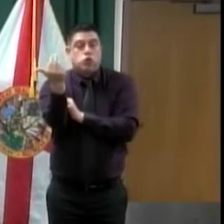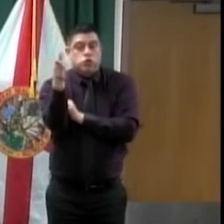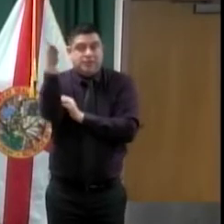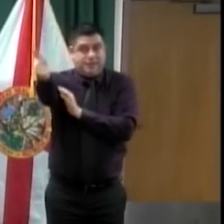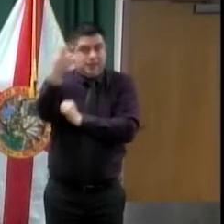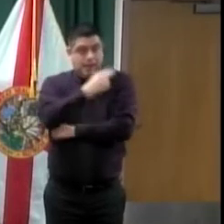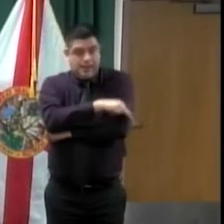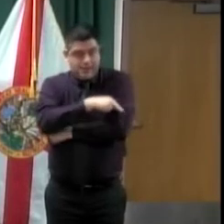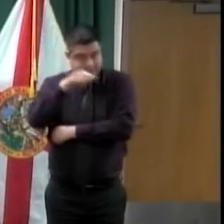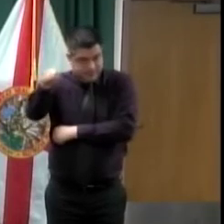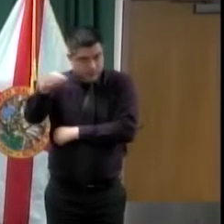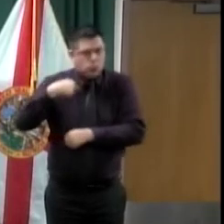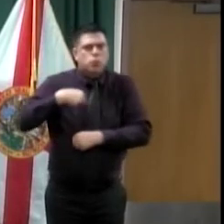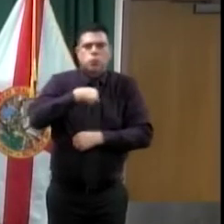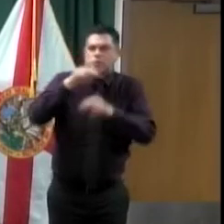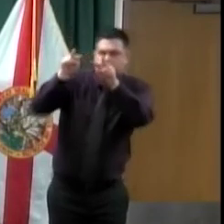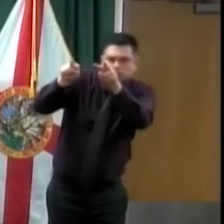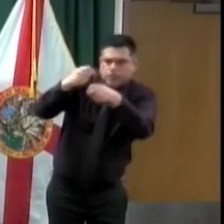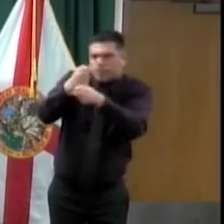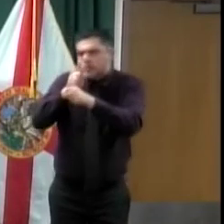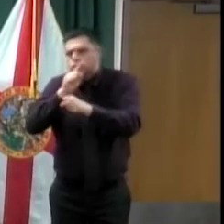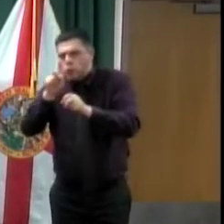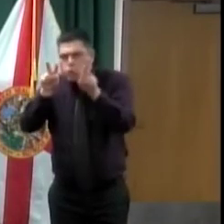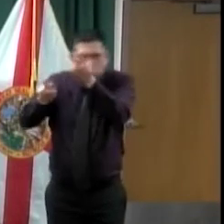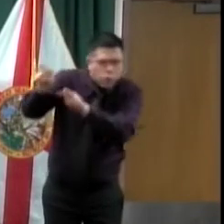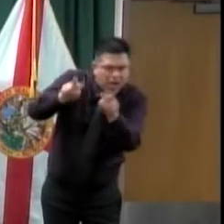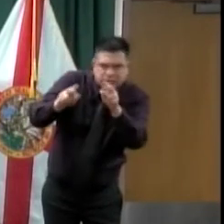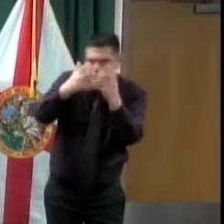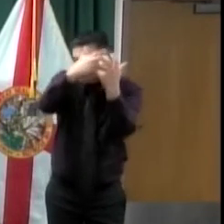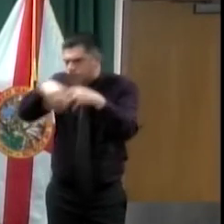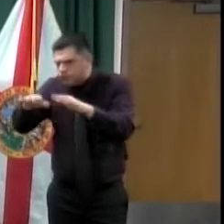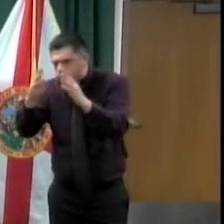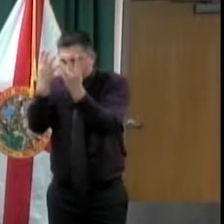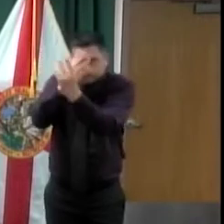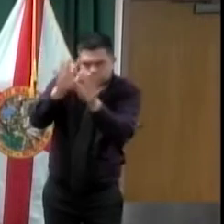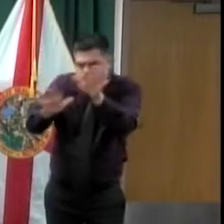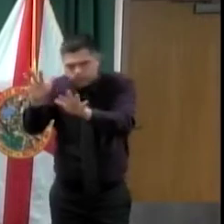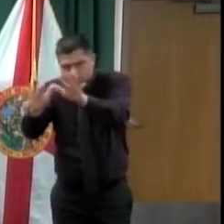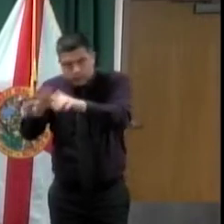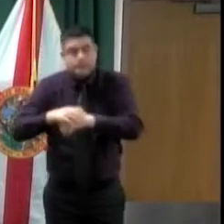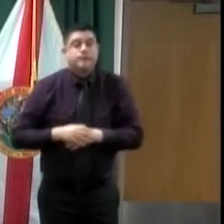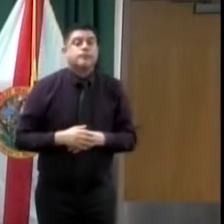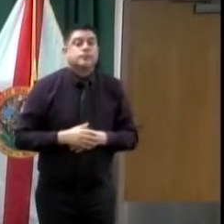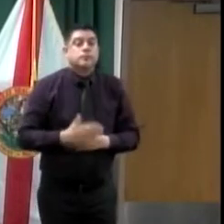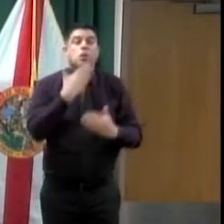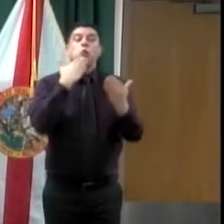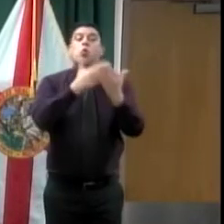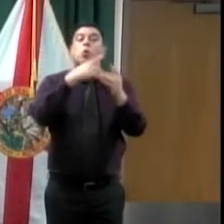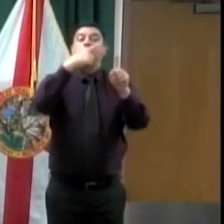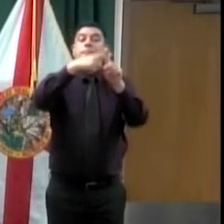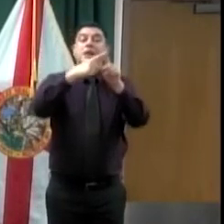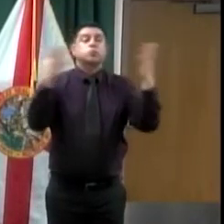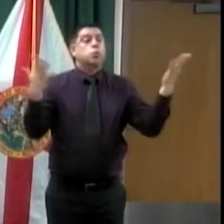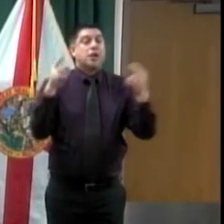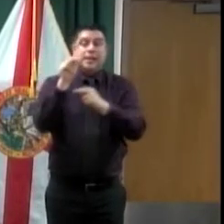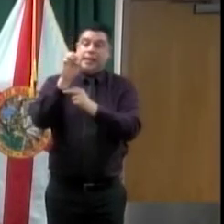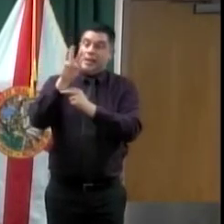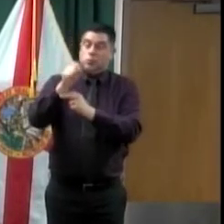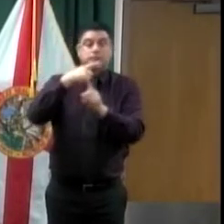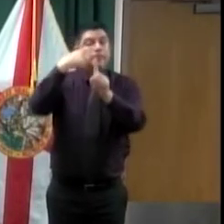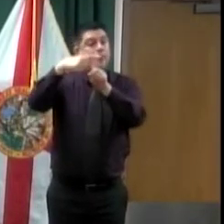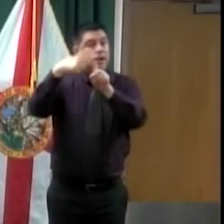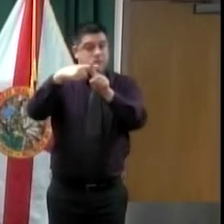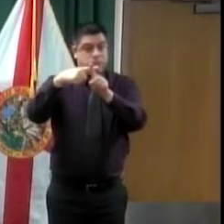availability every day. We are happy to report some good news. Nine of the cases that were